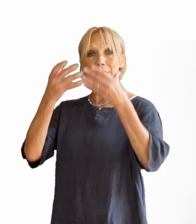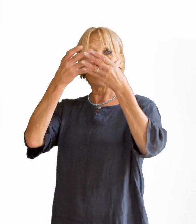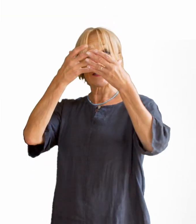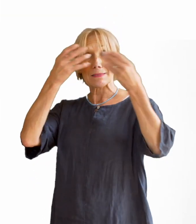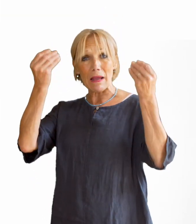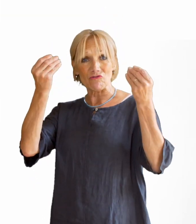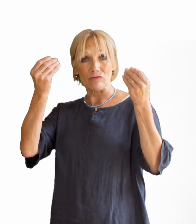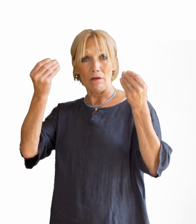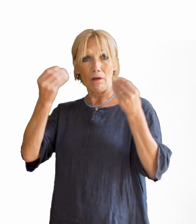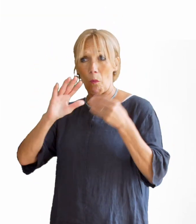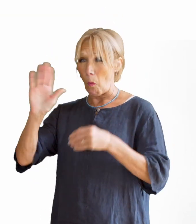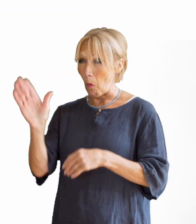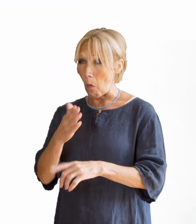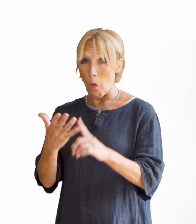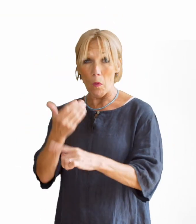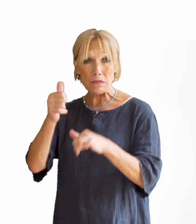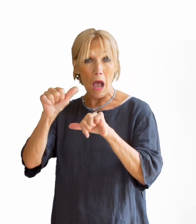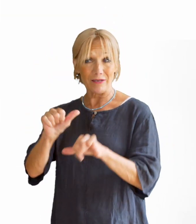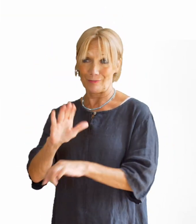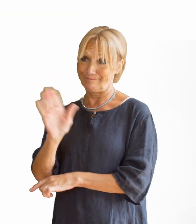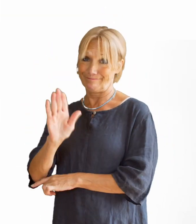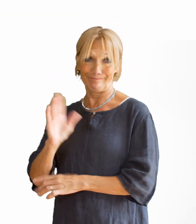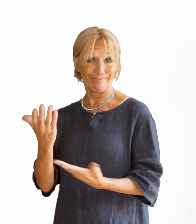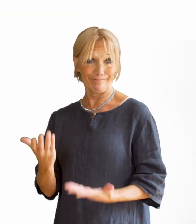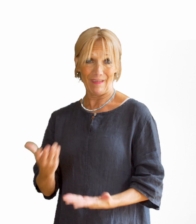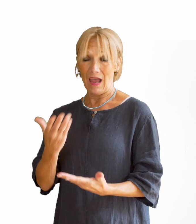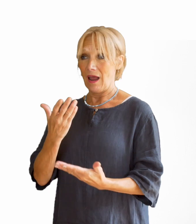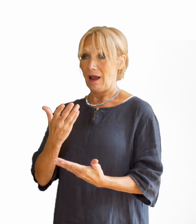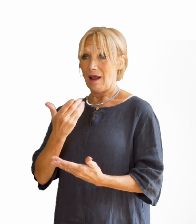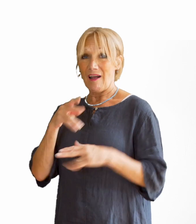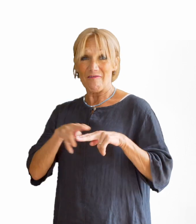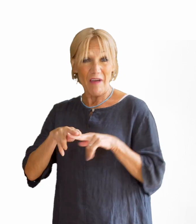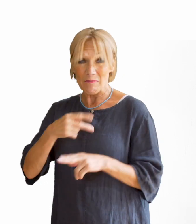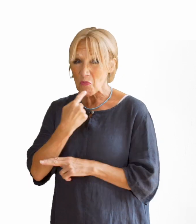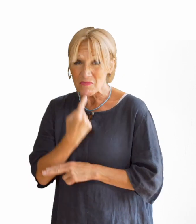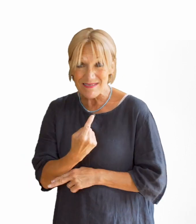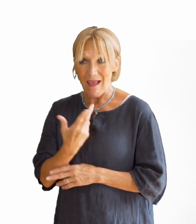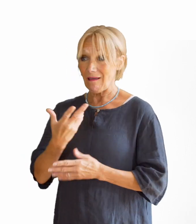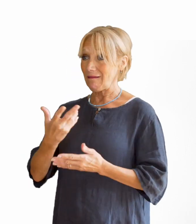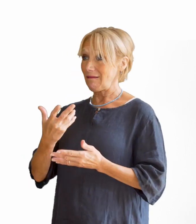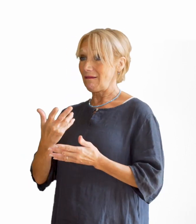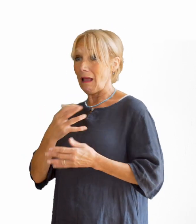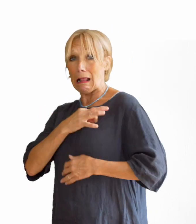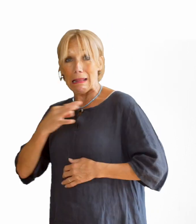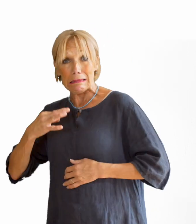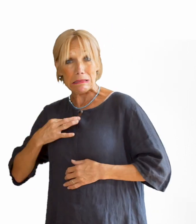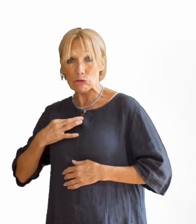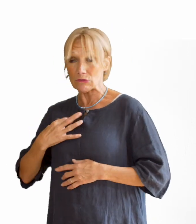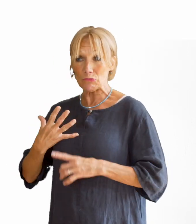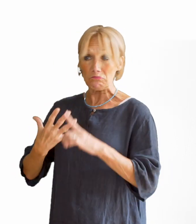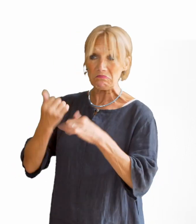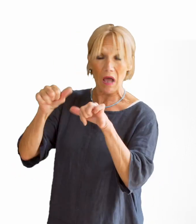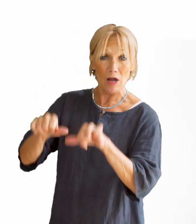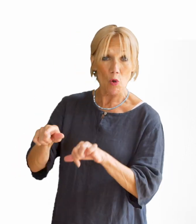Dementia is underdiagnosed by clinicians and underreported by people and families, especially in the earlier stages.